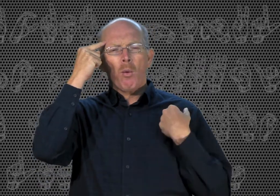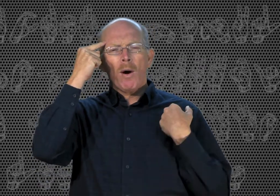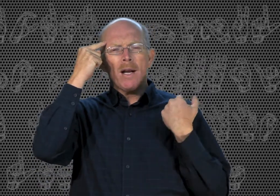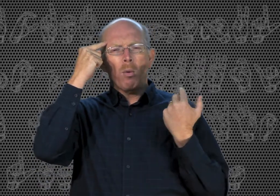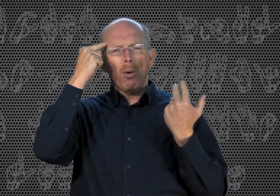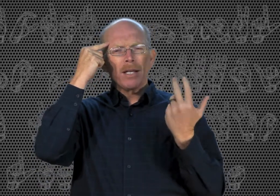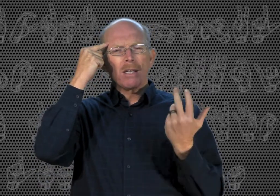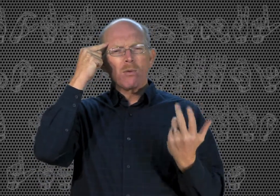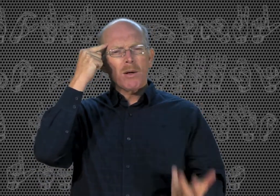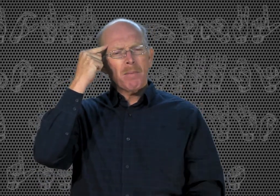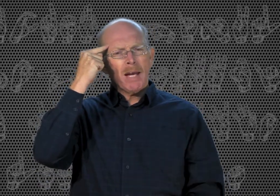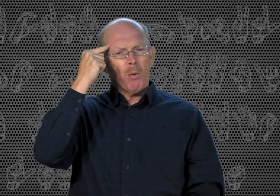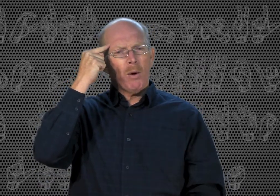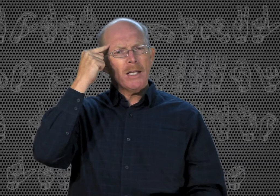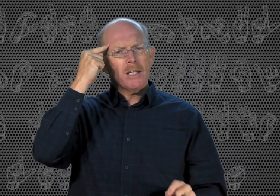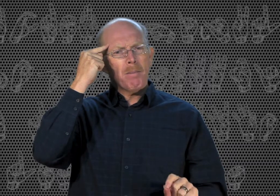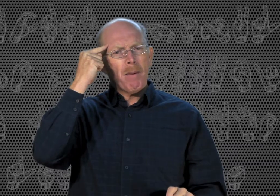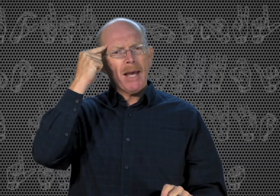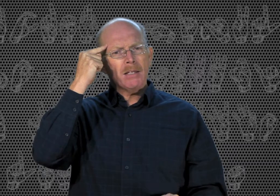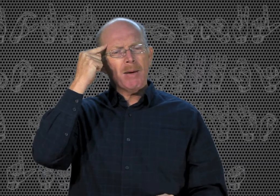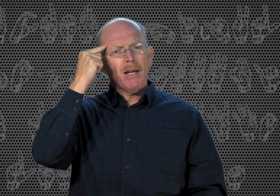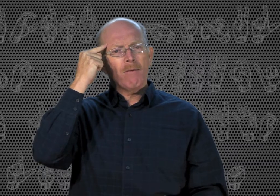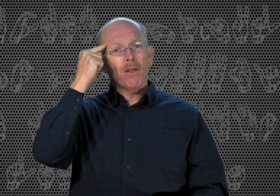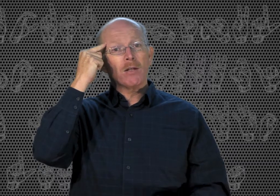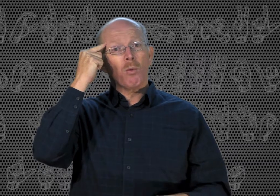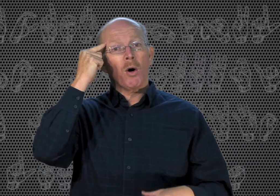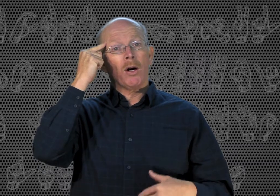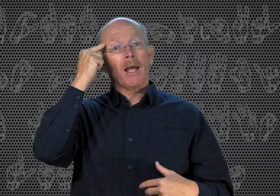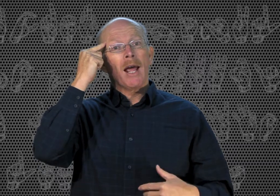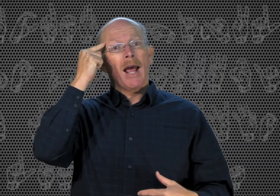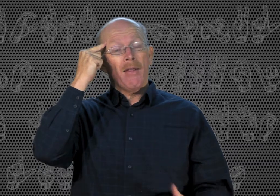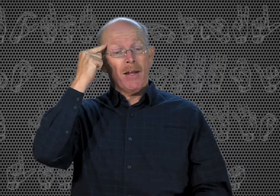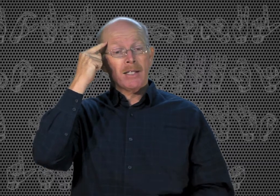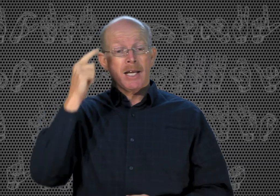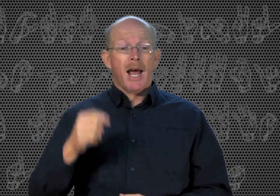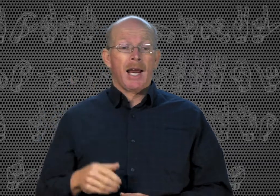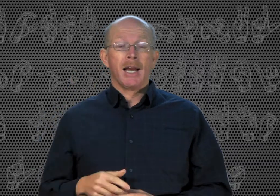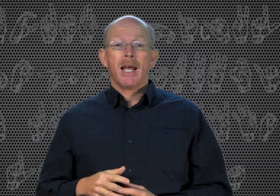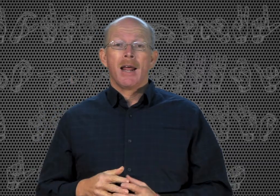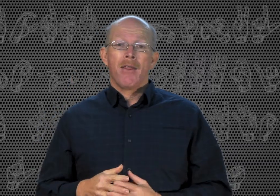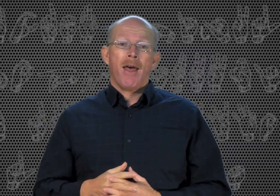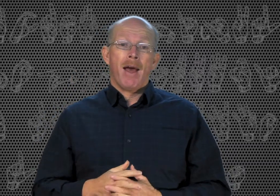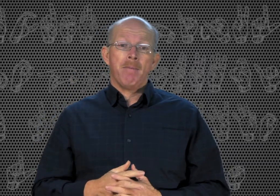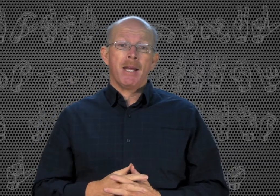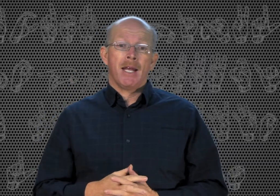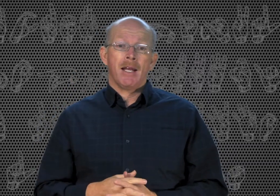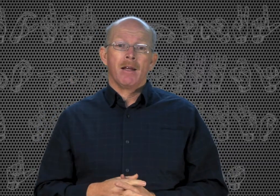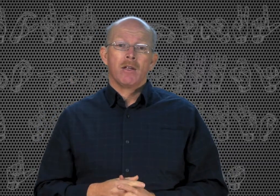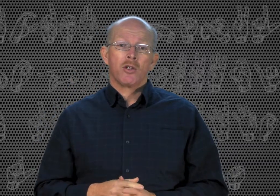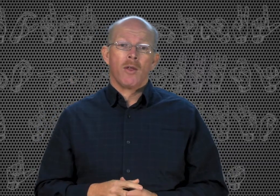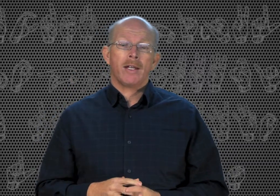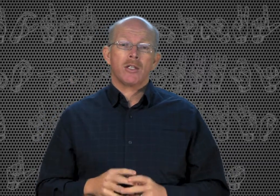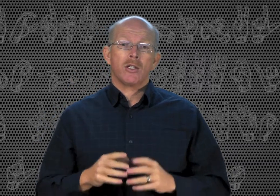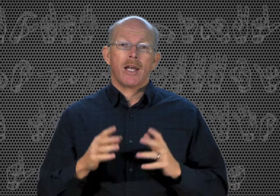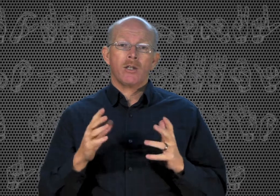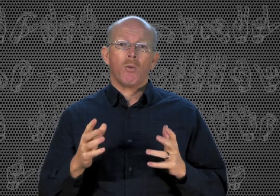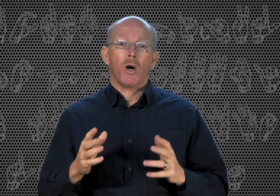what what does this word mean. What is the base meaning for this word. And then sign that meaning. So that's that's your word